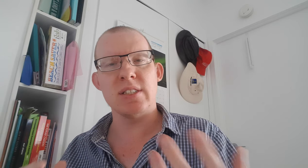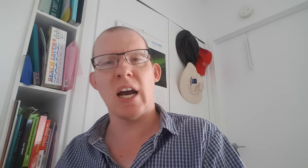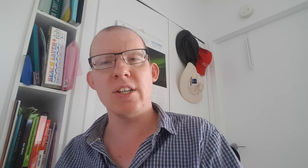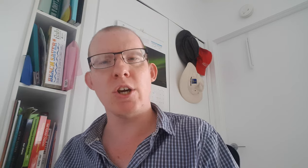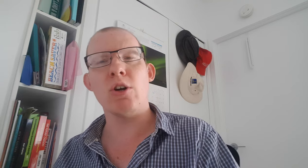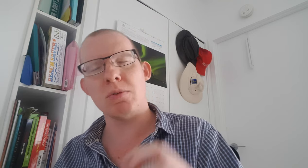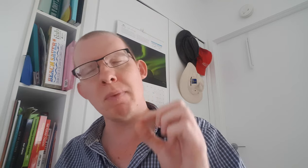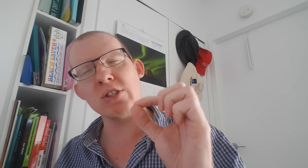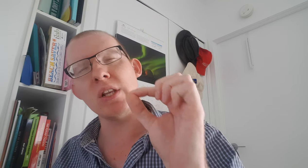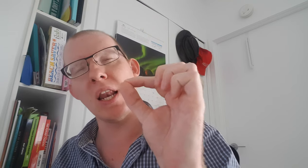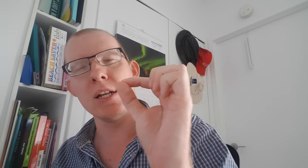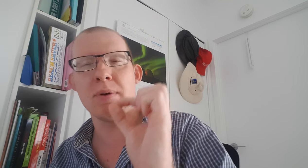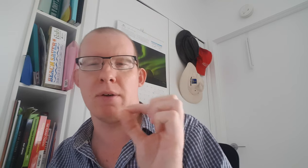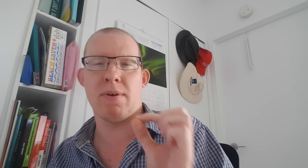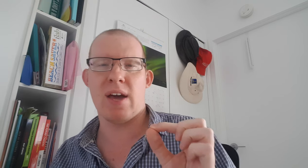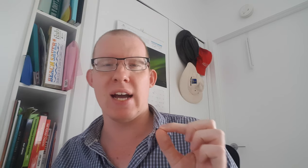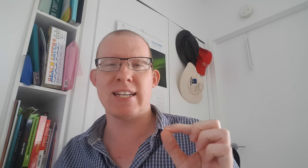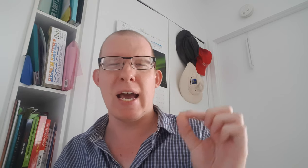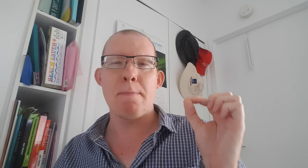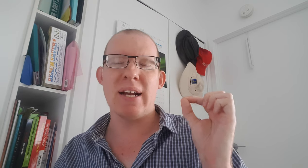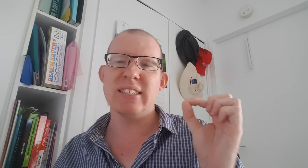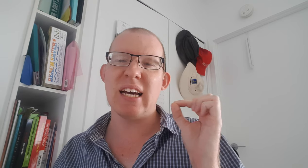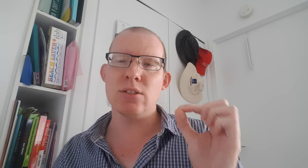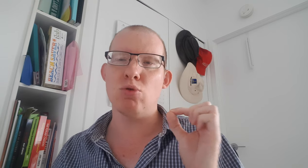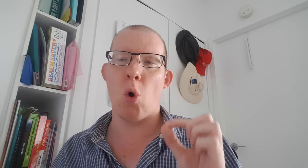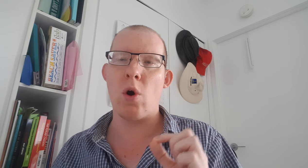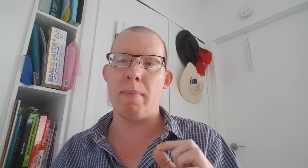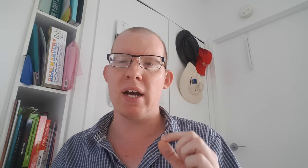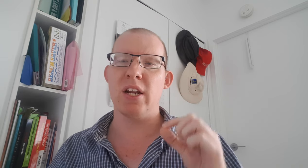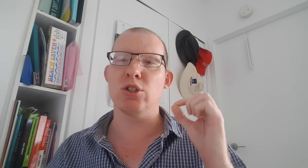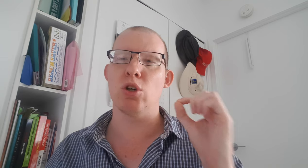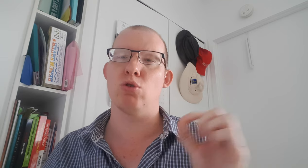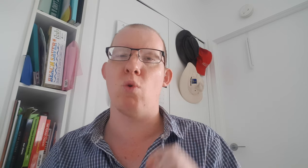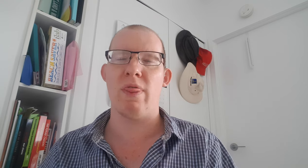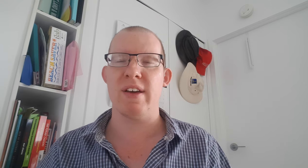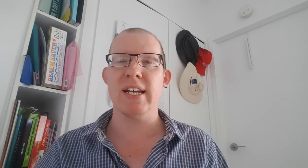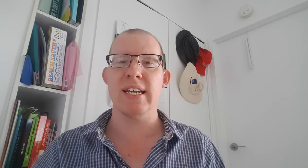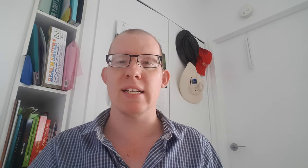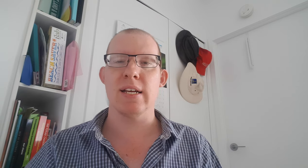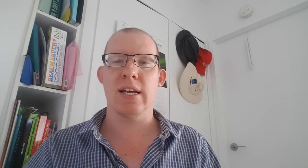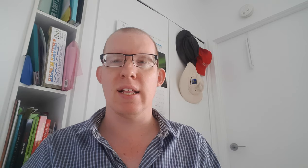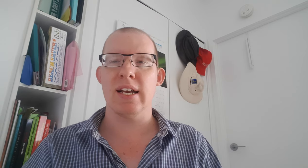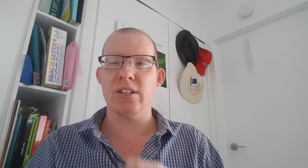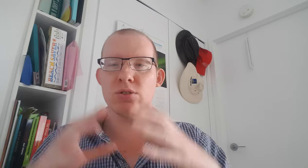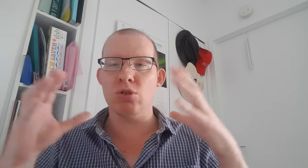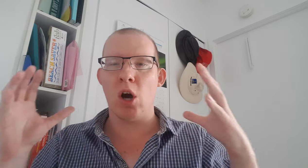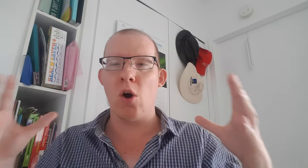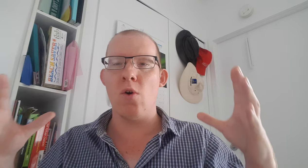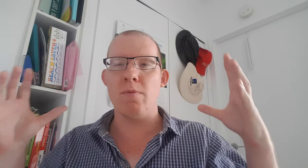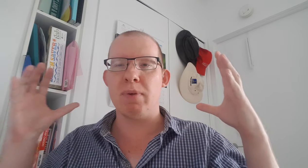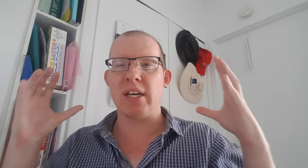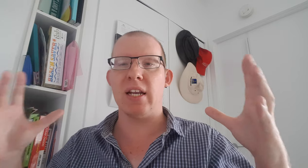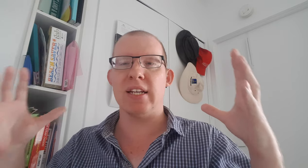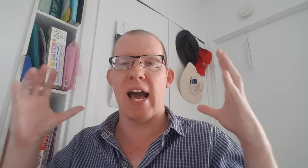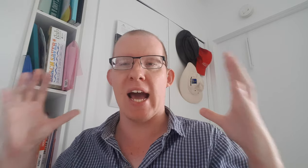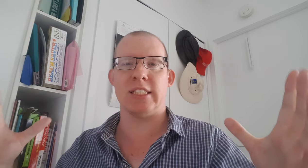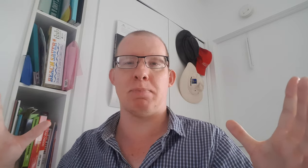The dating coach mentioned a little bit about that but it doesn't talk about a social thinking. There's just no particular aspect